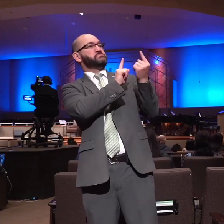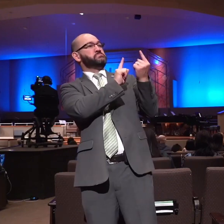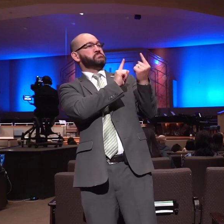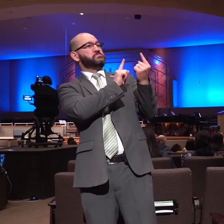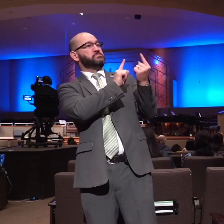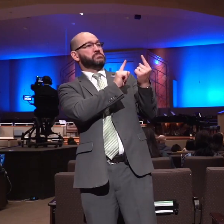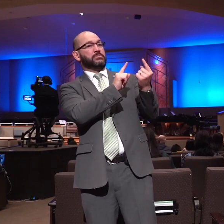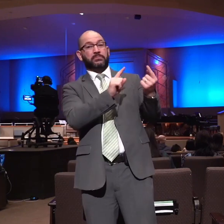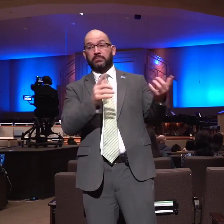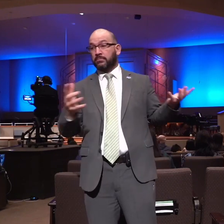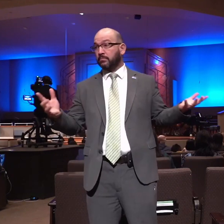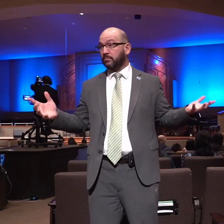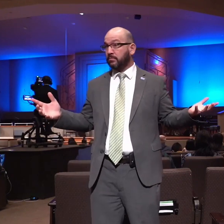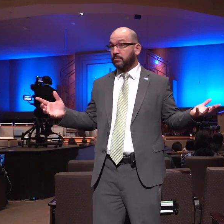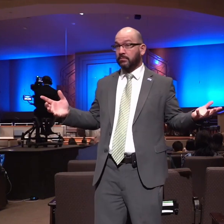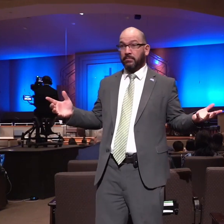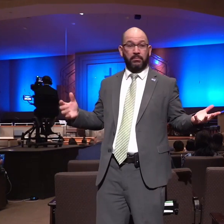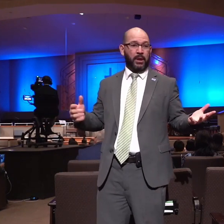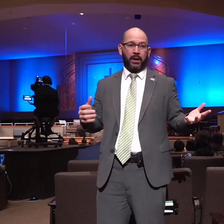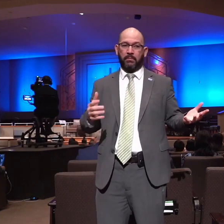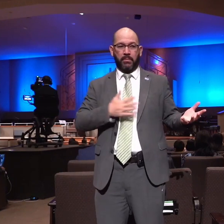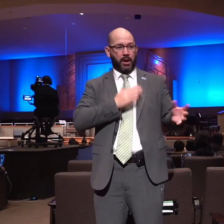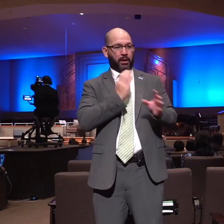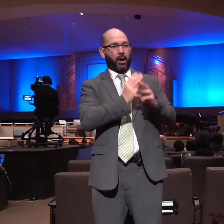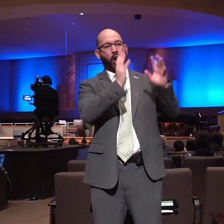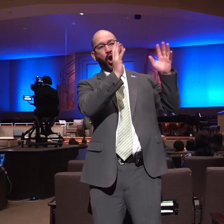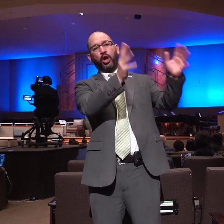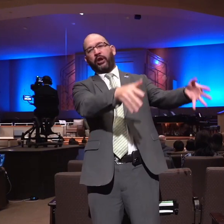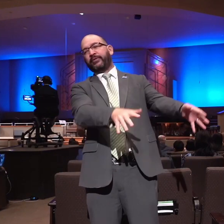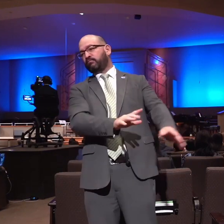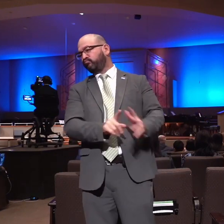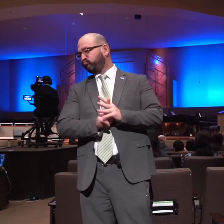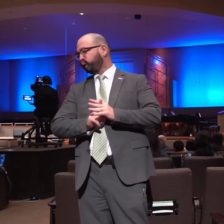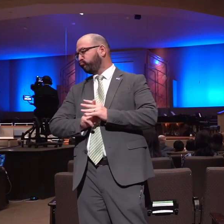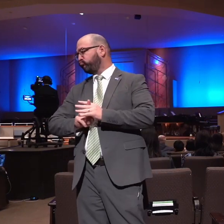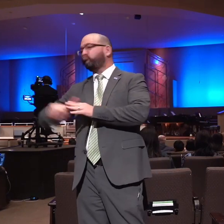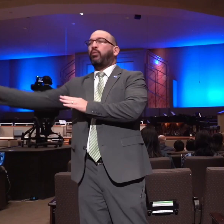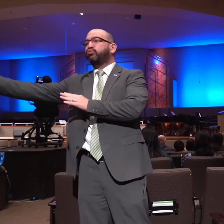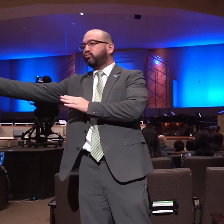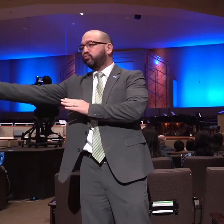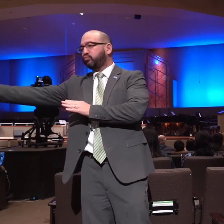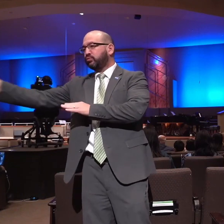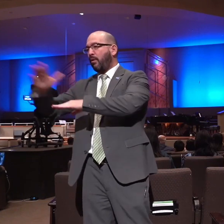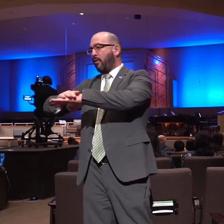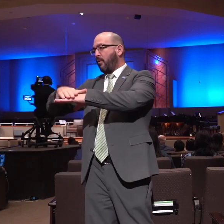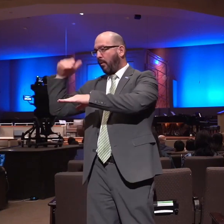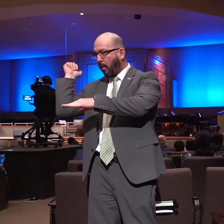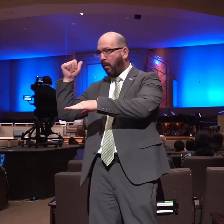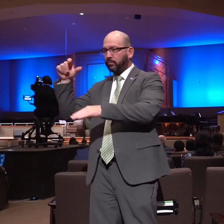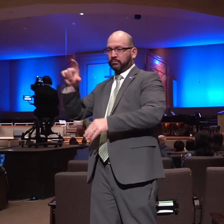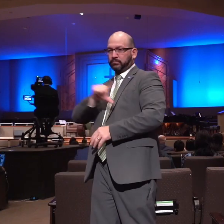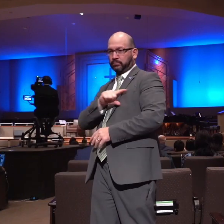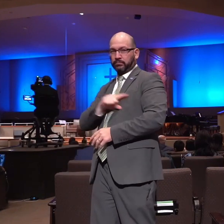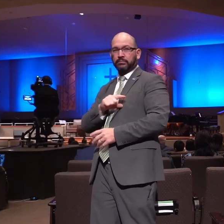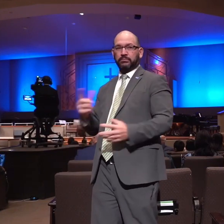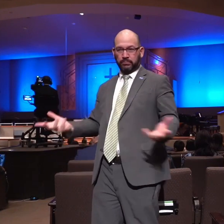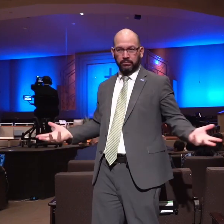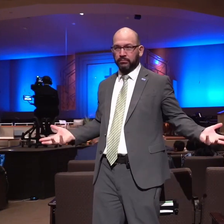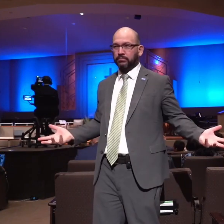I'm forgetting my car I'm running back in the building and calling security right that's not what Samson did